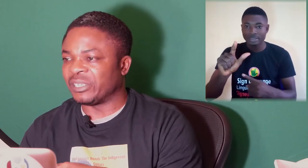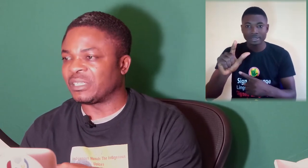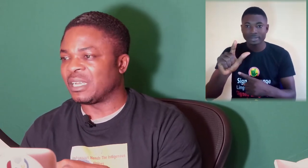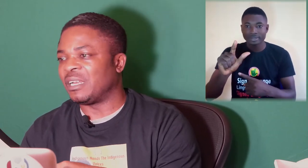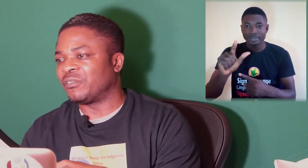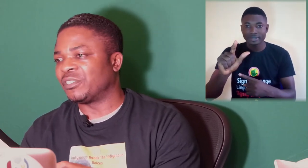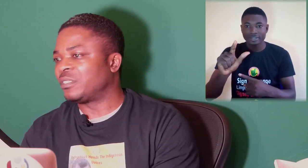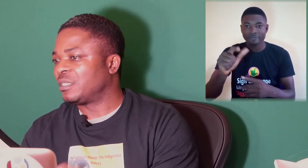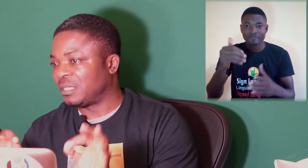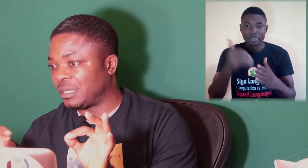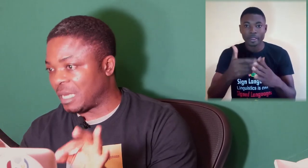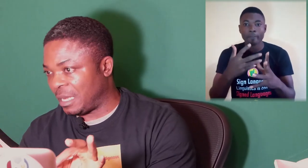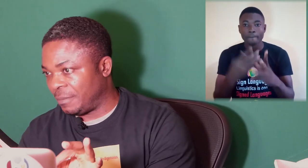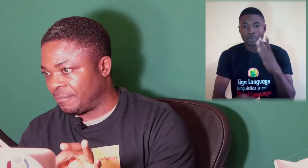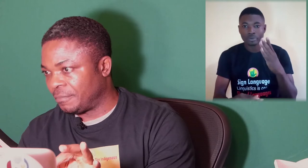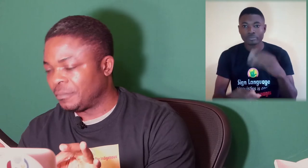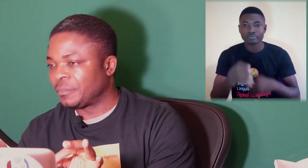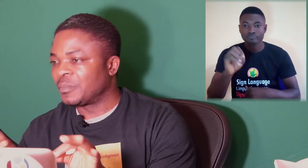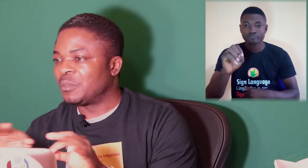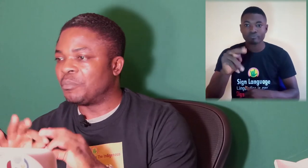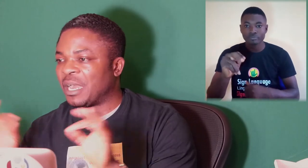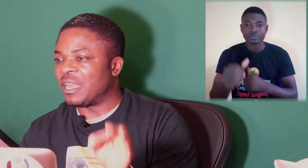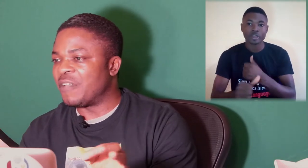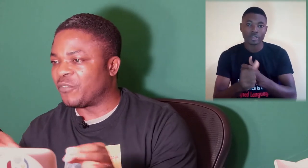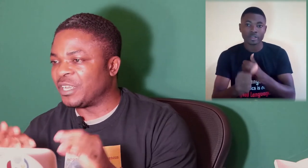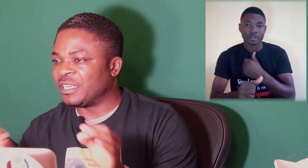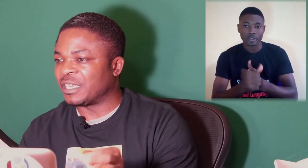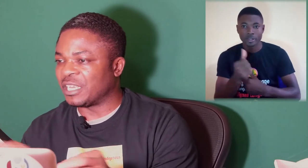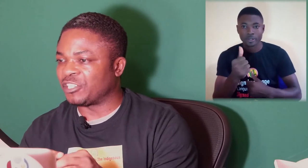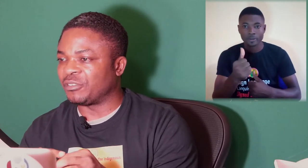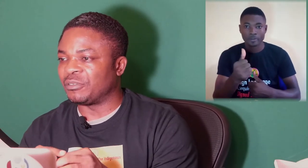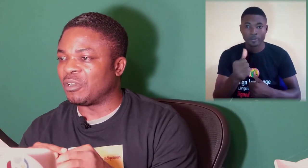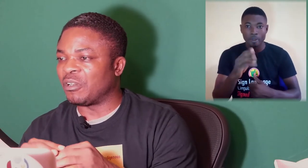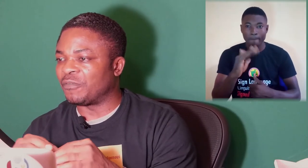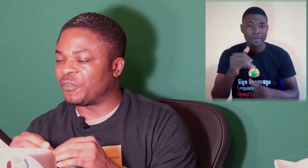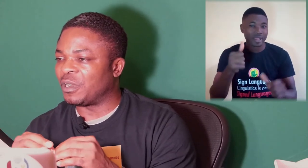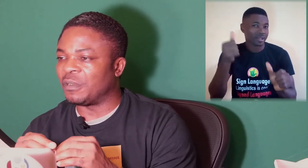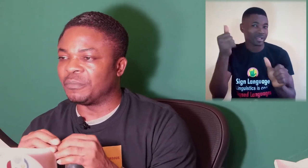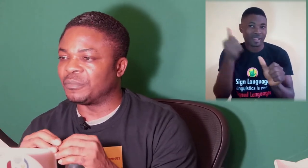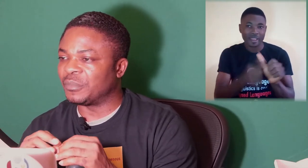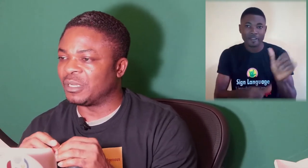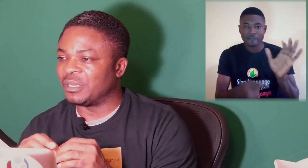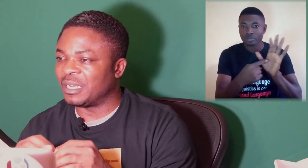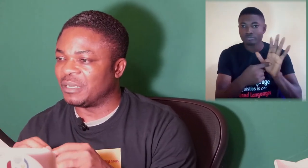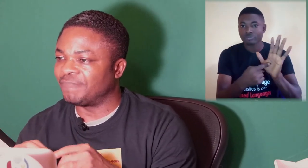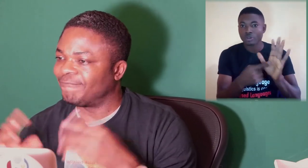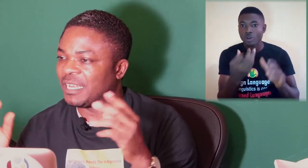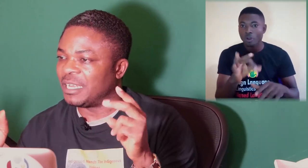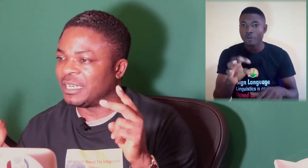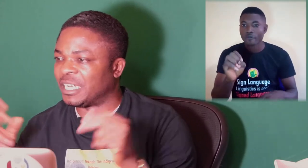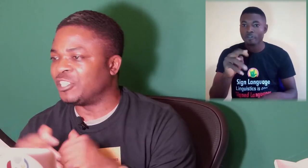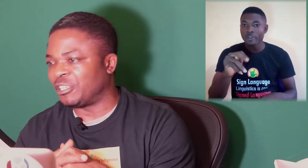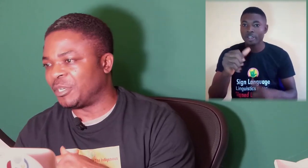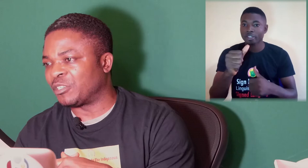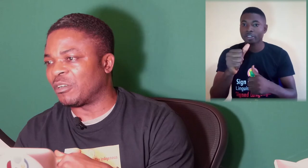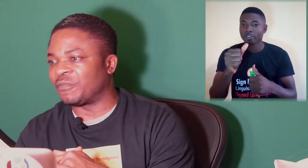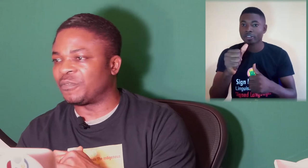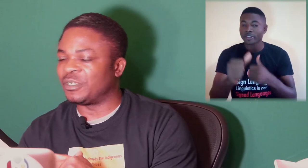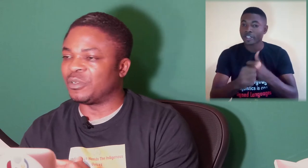sign language today. By every indication of endangerment of, you know,